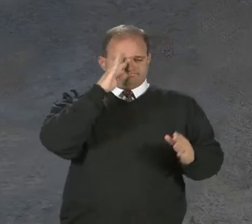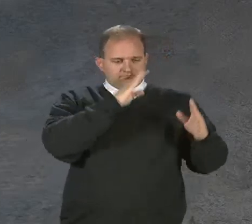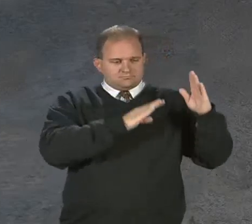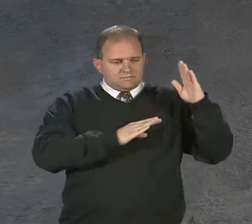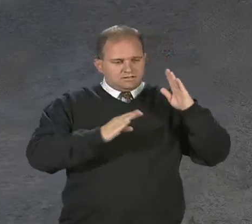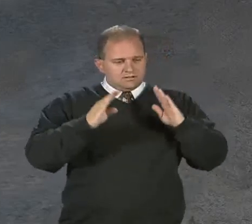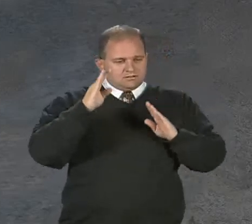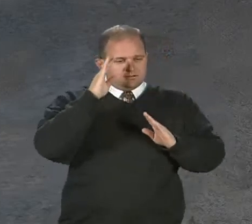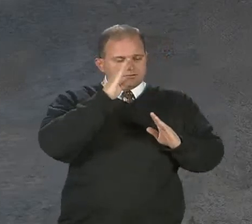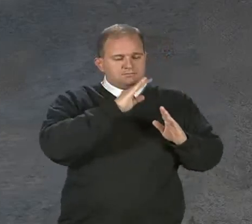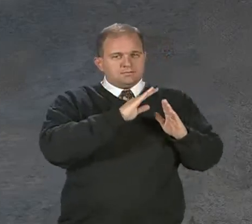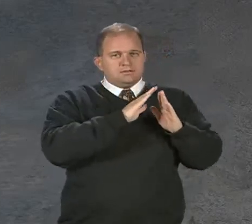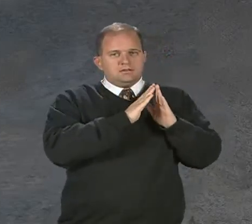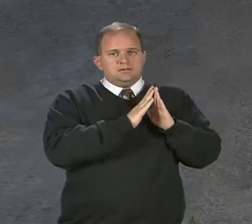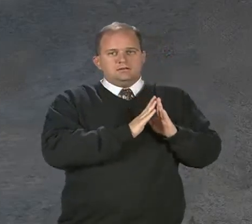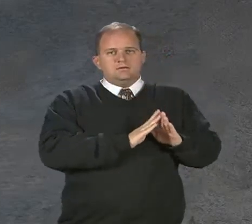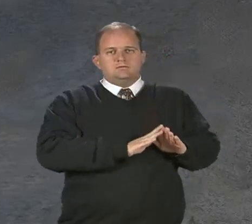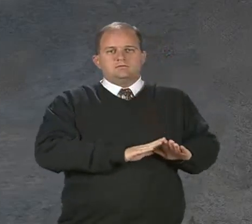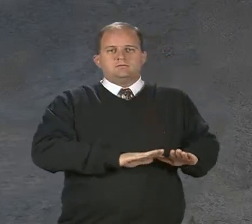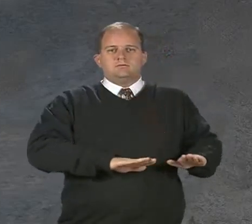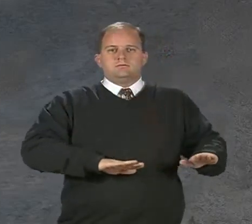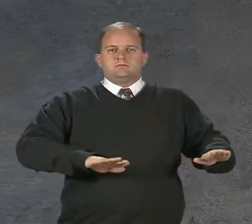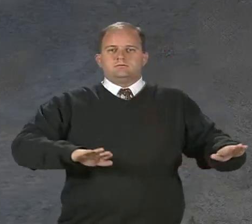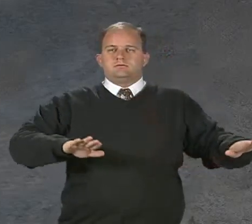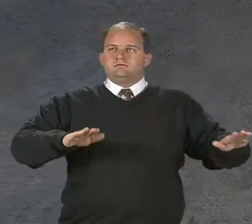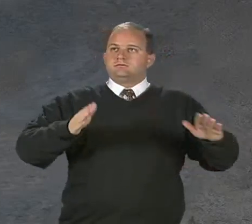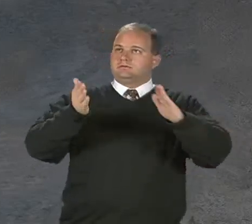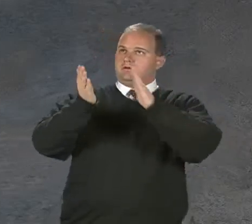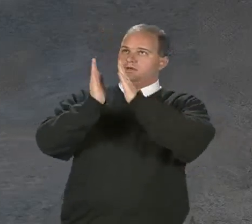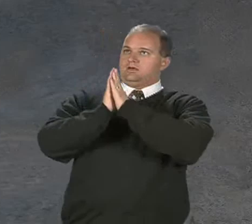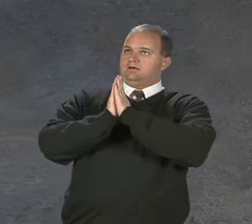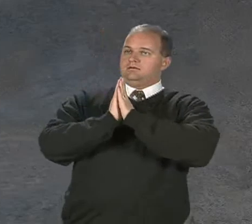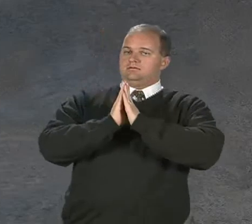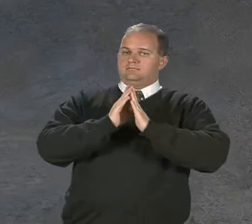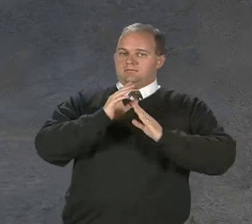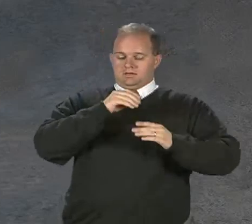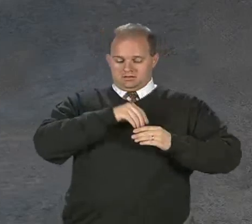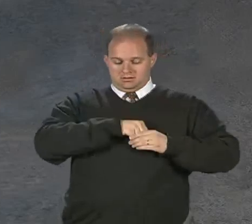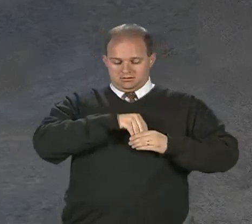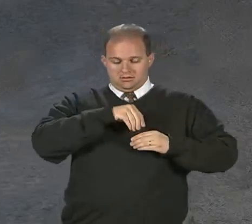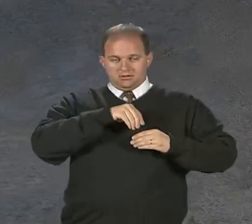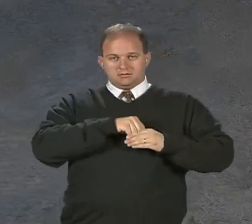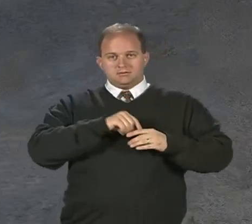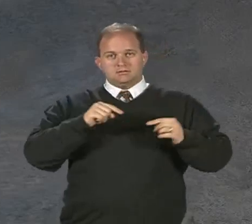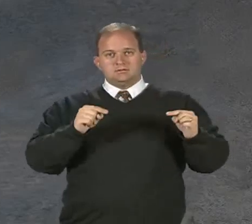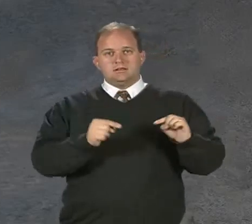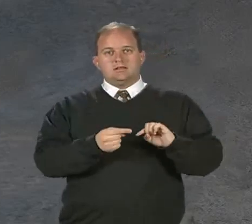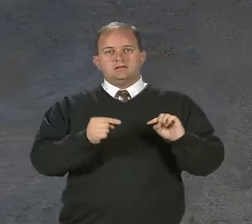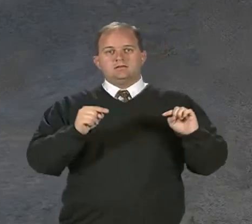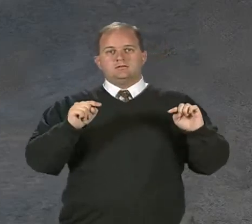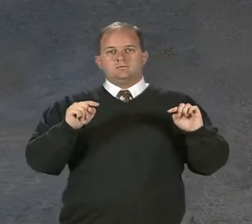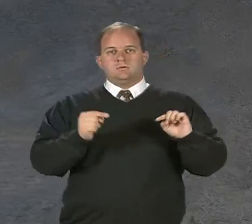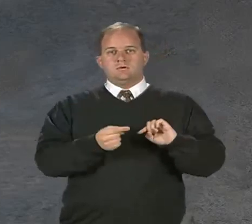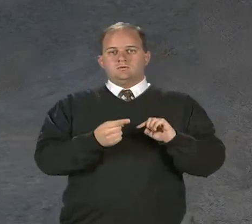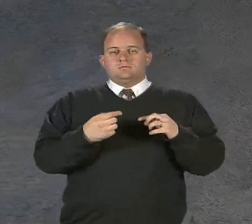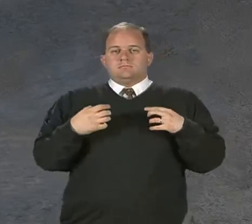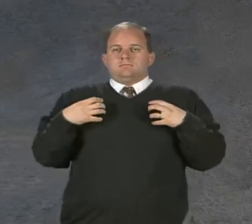heart and spirit, May my unseen wounds